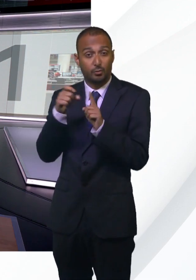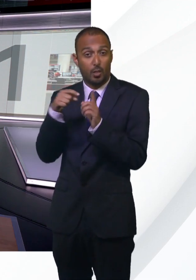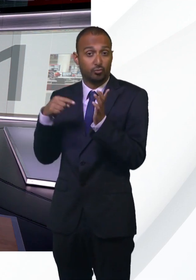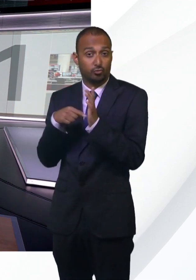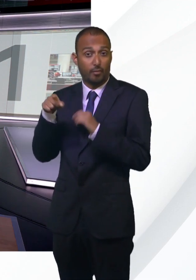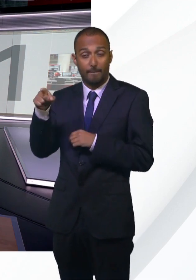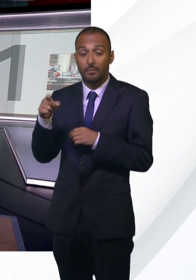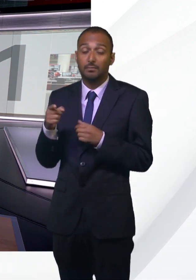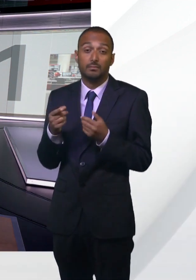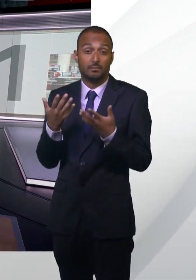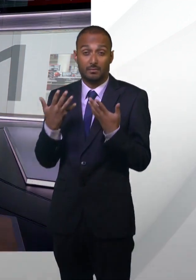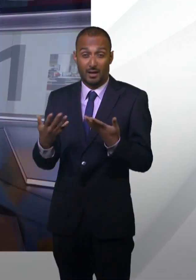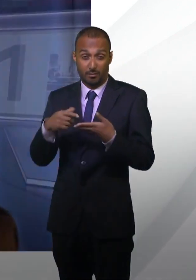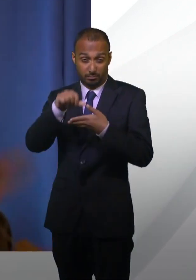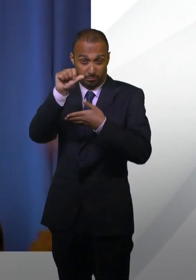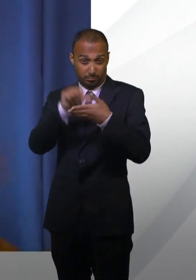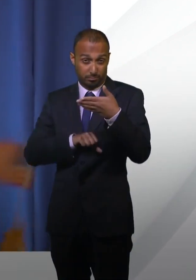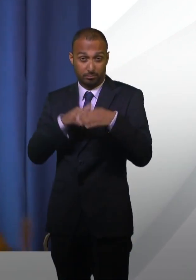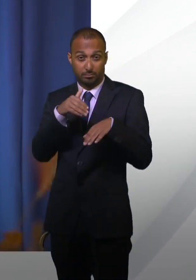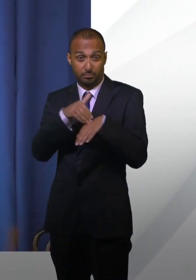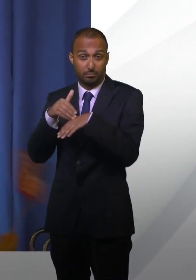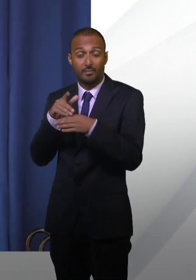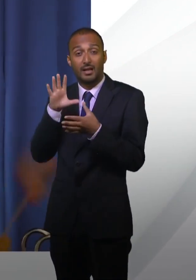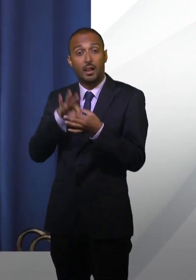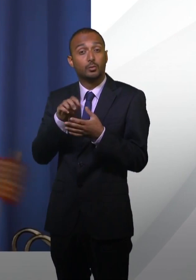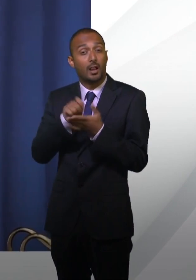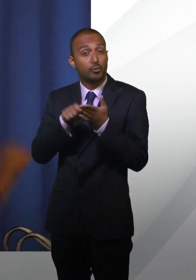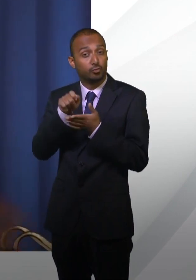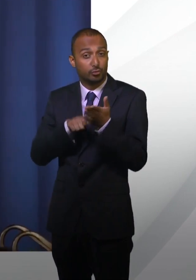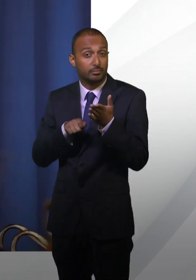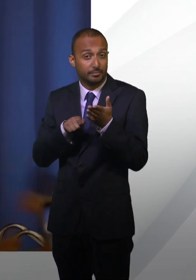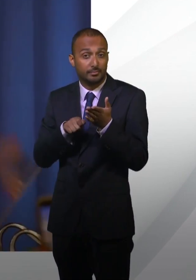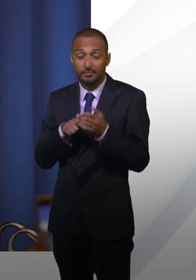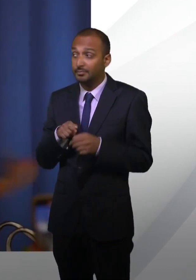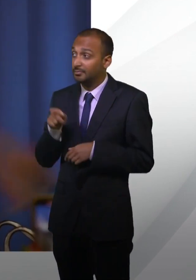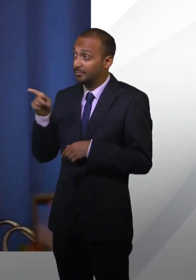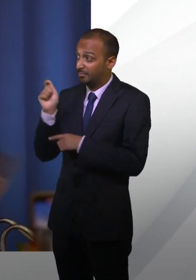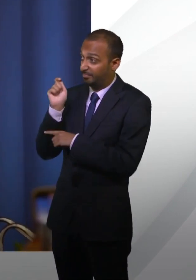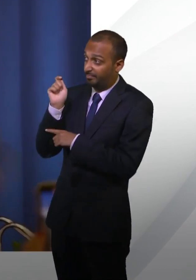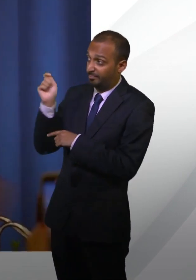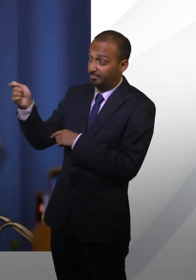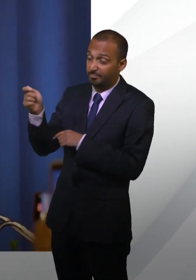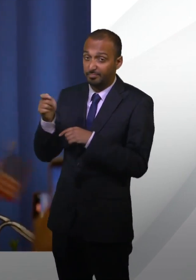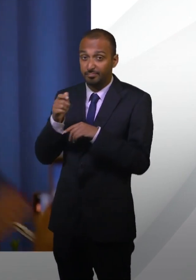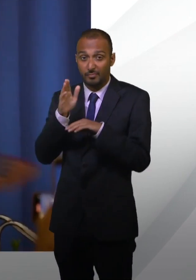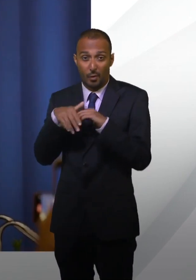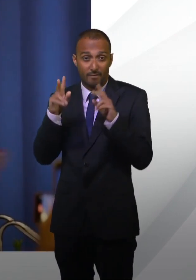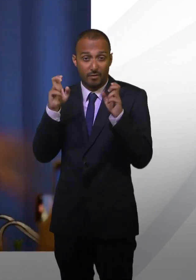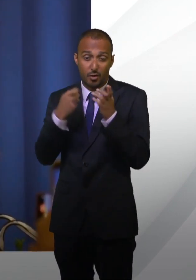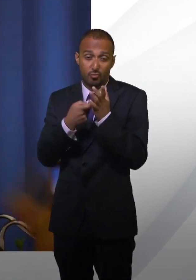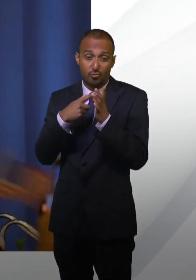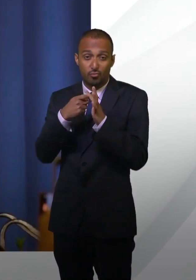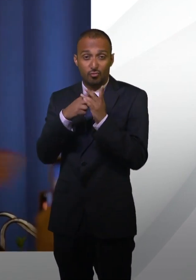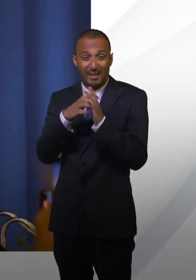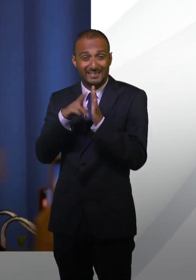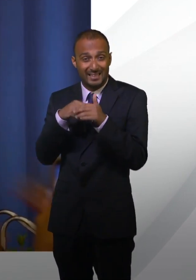crimes in the state of Georgia. Mr. Trump has been indicted on charges of racketeering and trying to overturn his